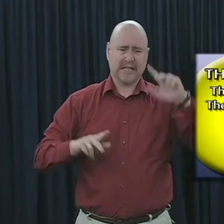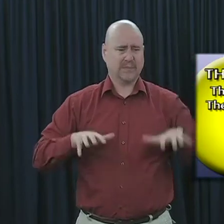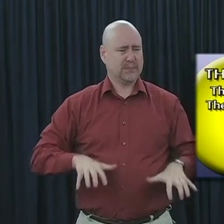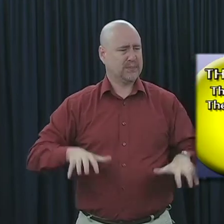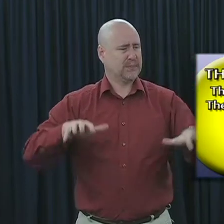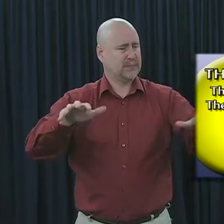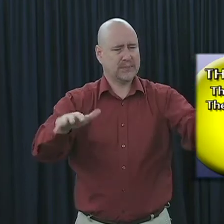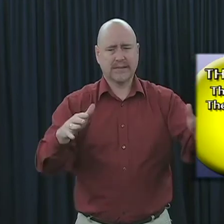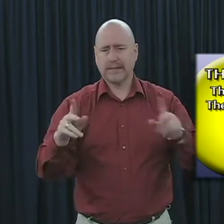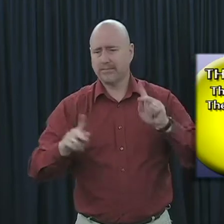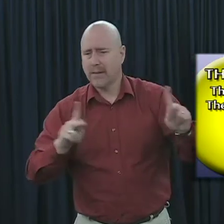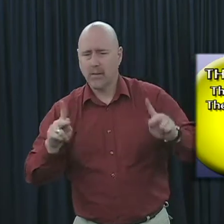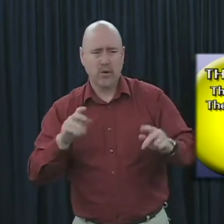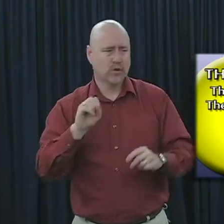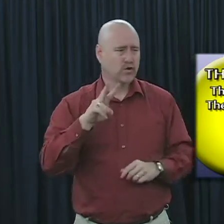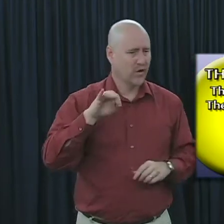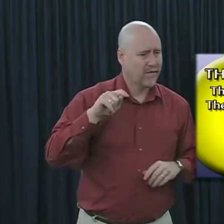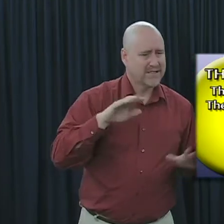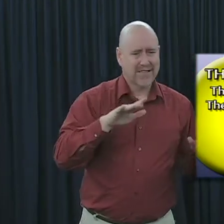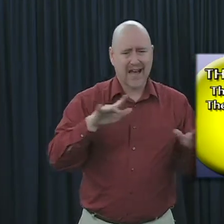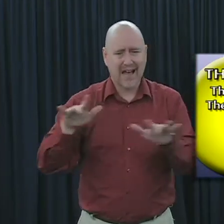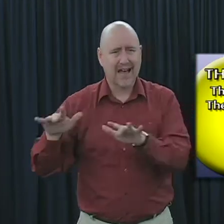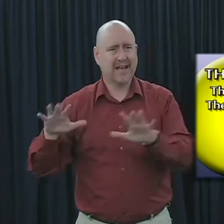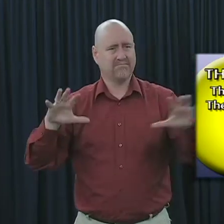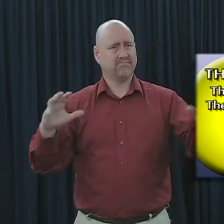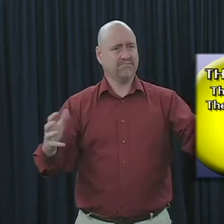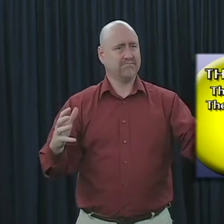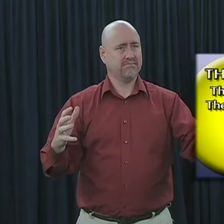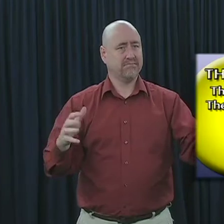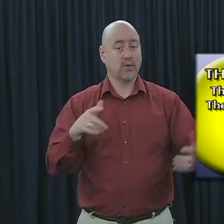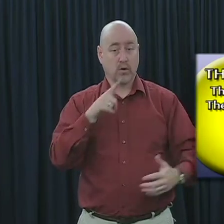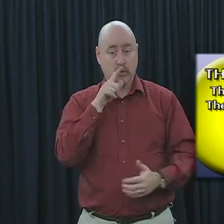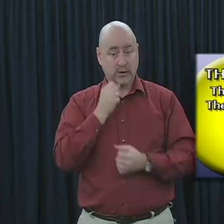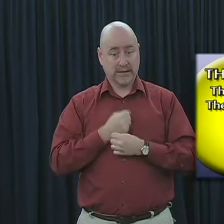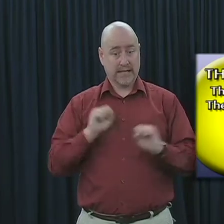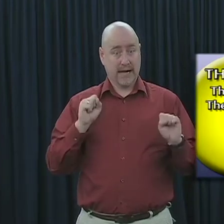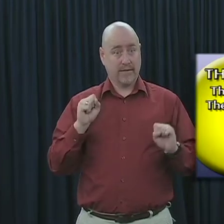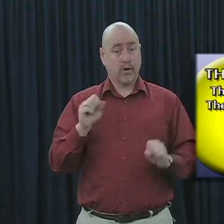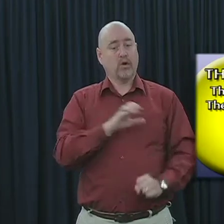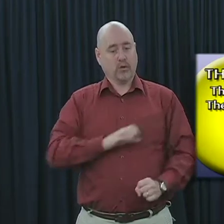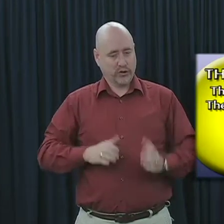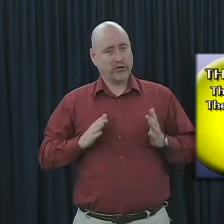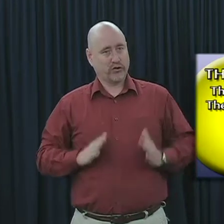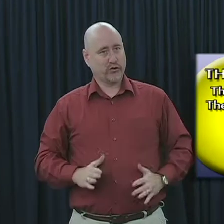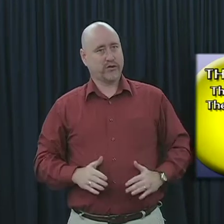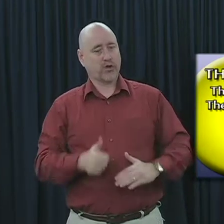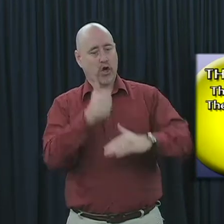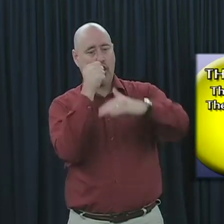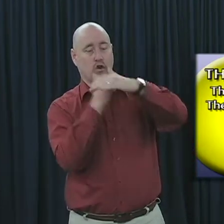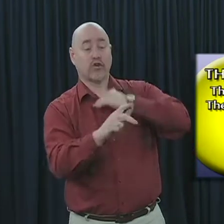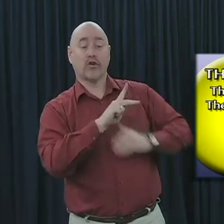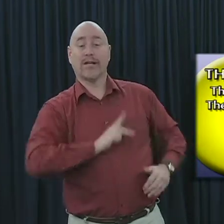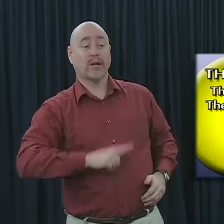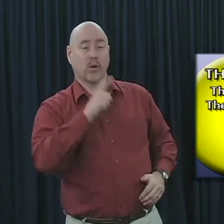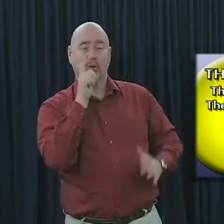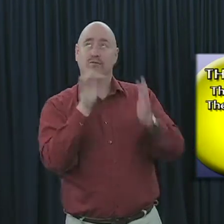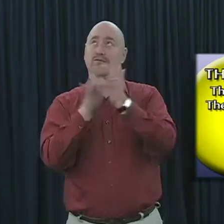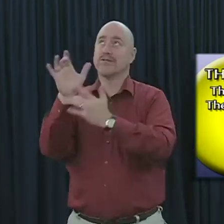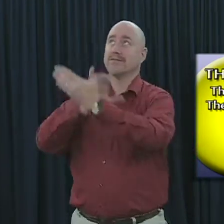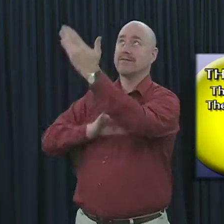servants within that kingdom. As saved individuals, Christians live under the kingship of Jesus. They are